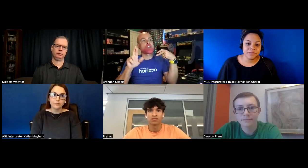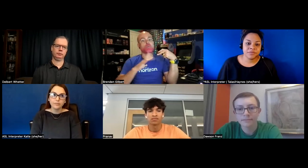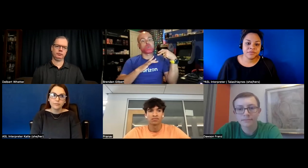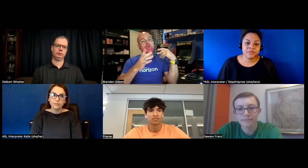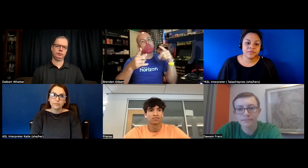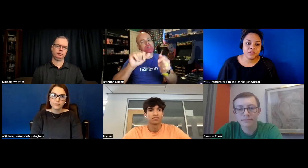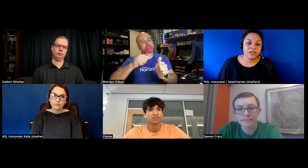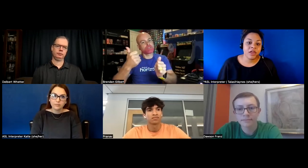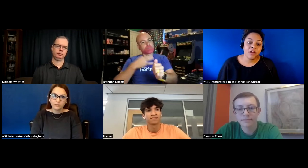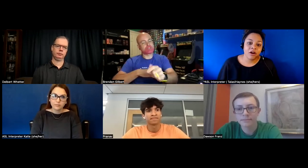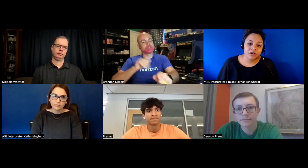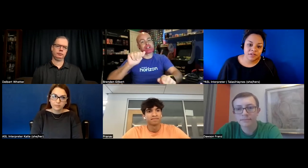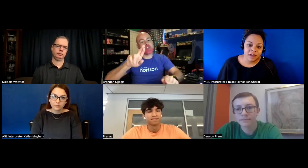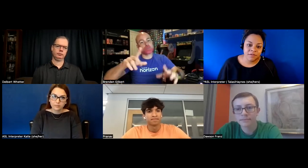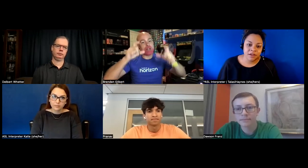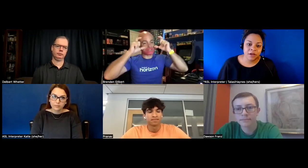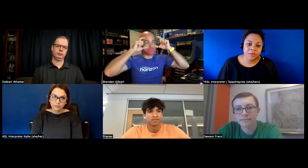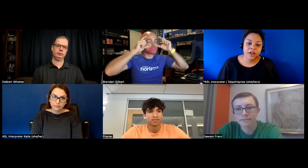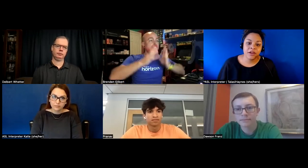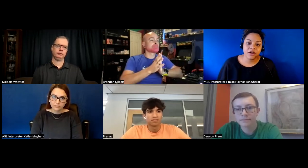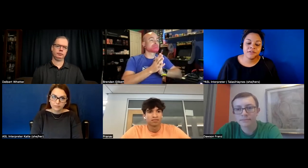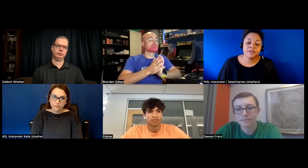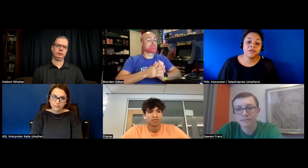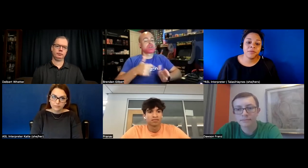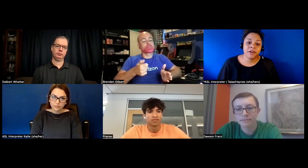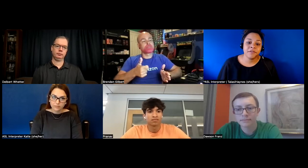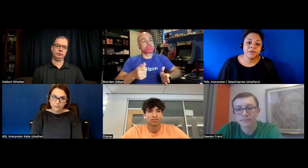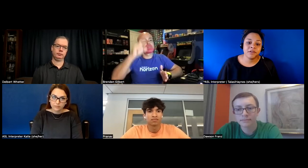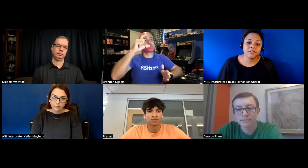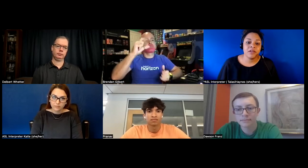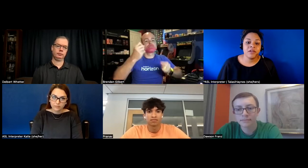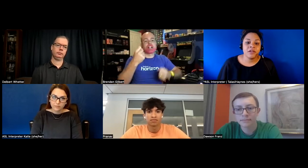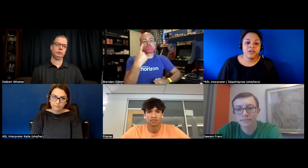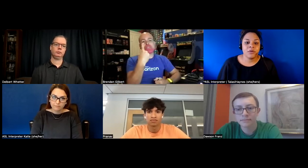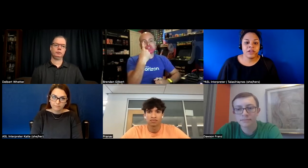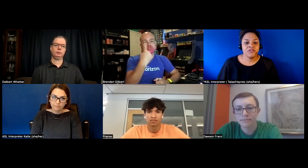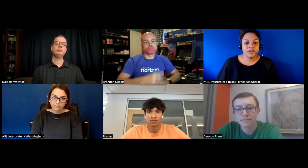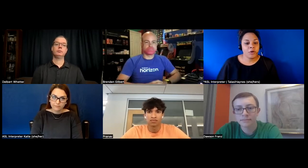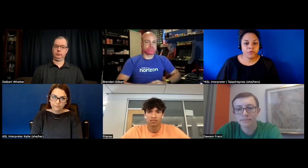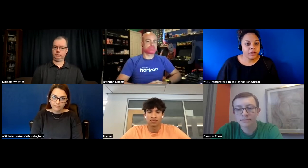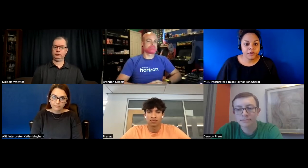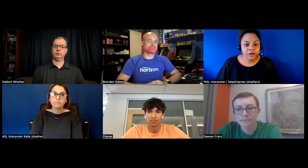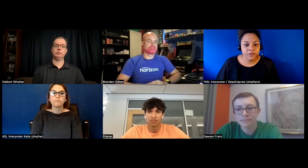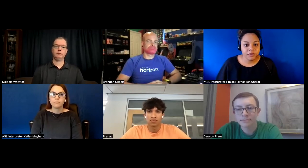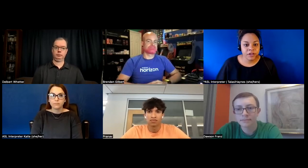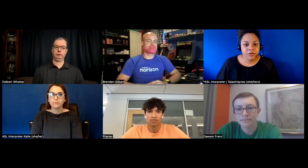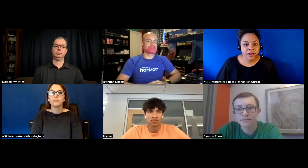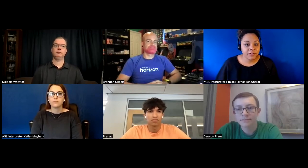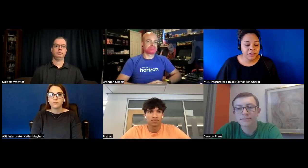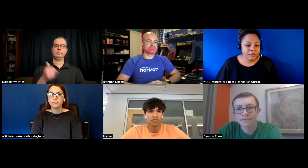ar doesn't have that but ar is a great benefit because you know it can just come up right in front of you and you can have a sign language